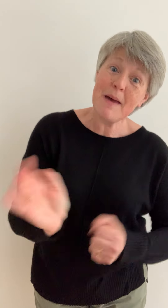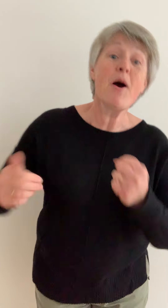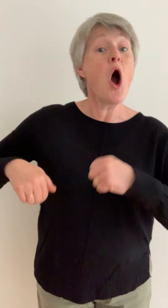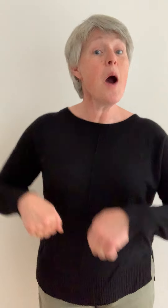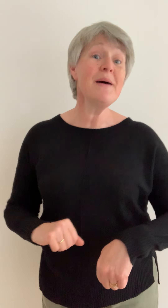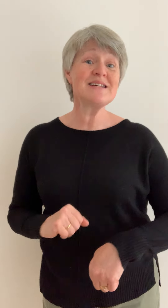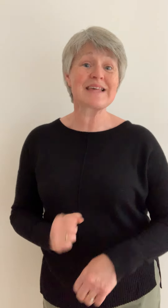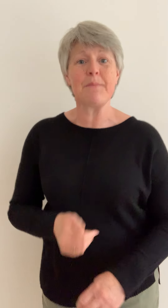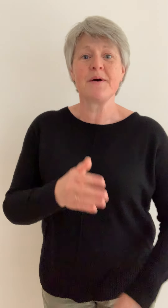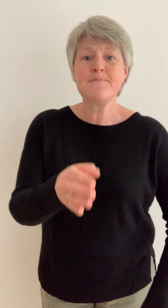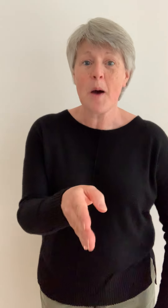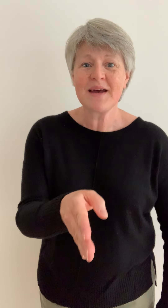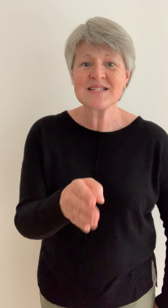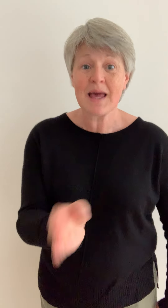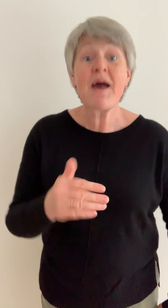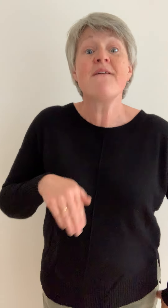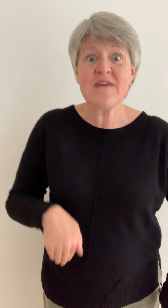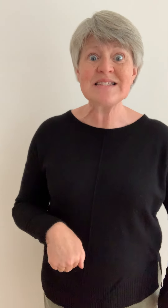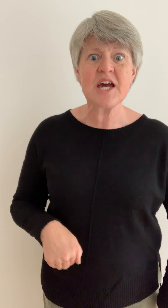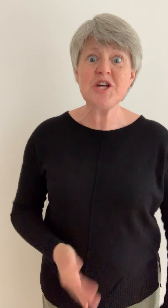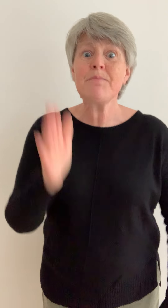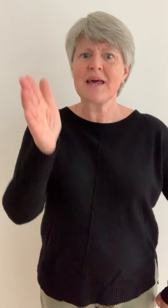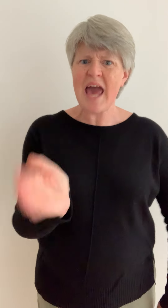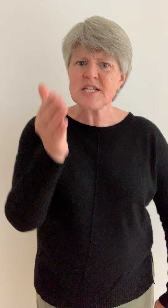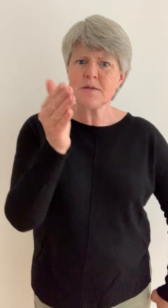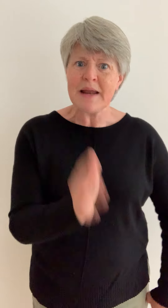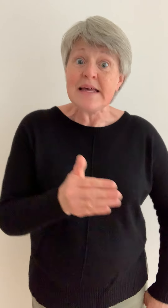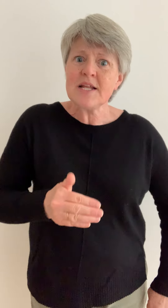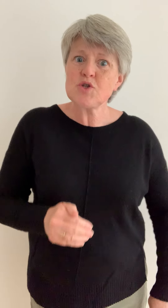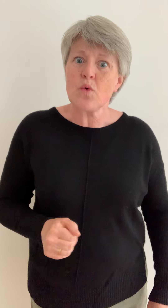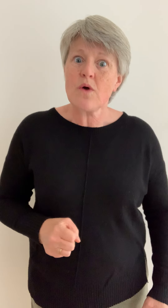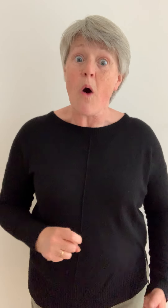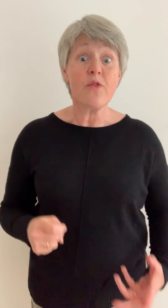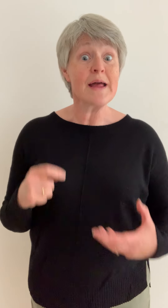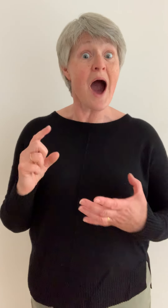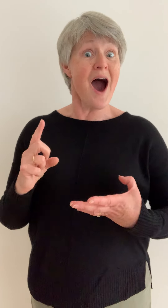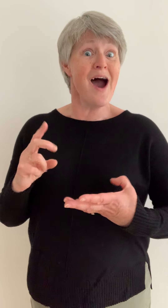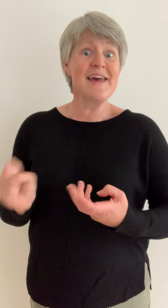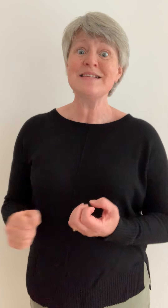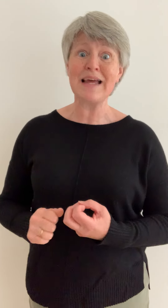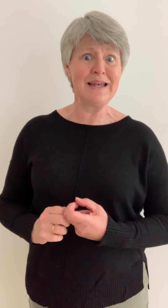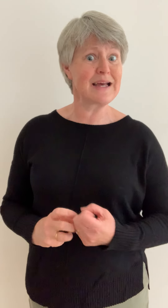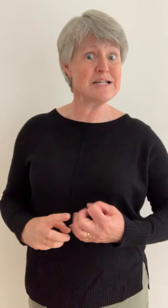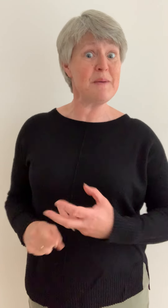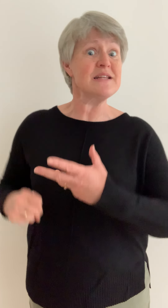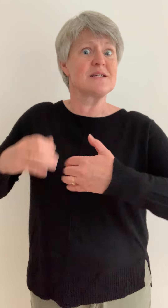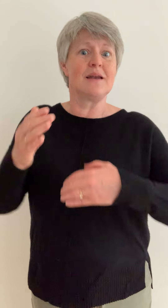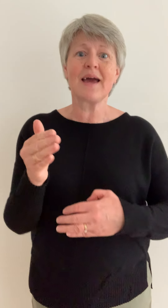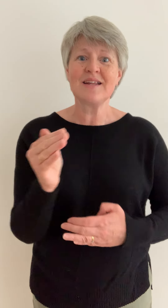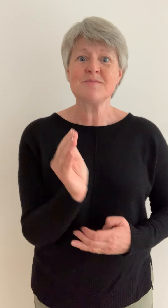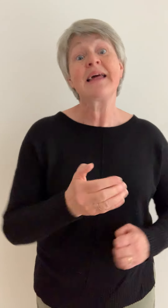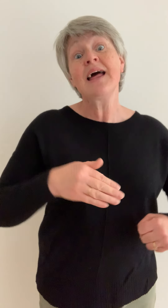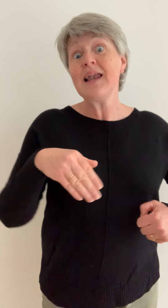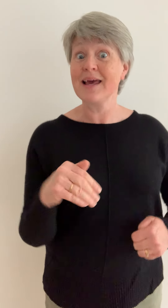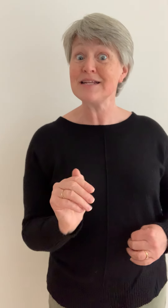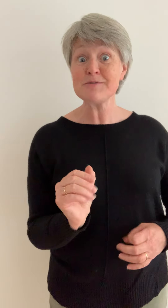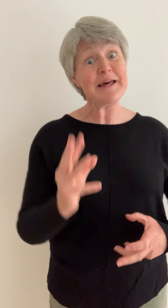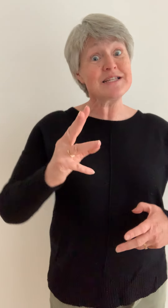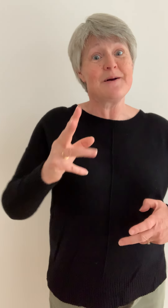Hop and a-skip. Fancy a chip? Yes. Let's do the whole thing high. Say lickety-split. Lickety-split.